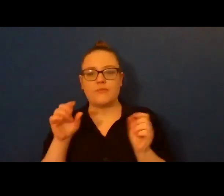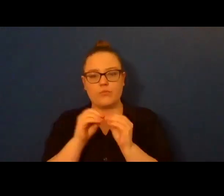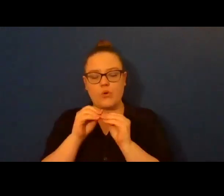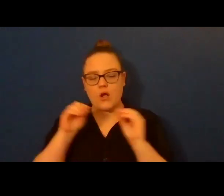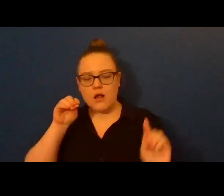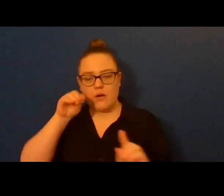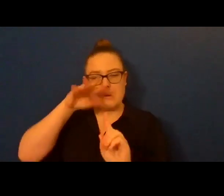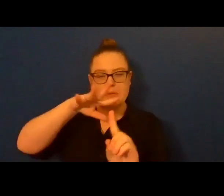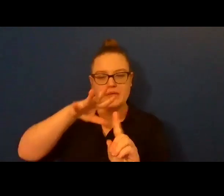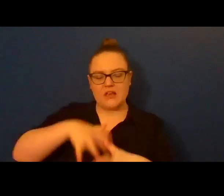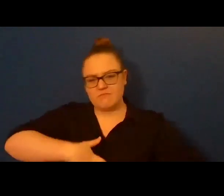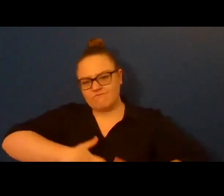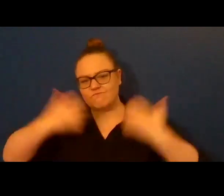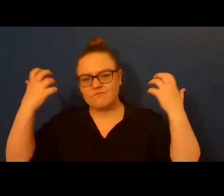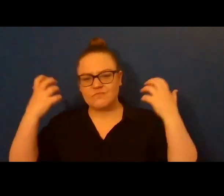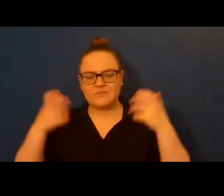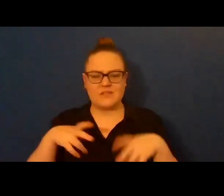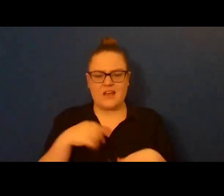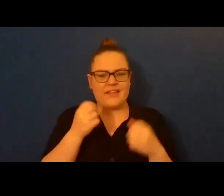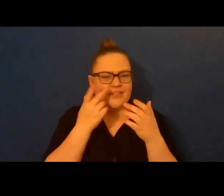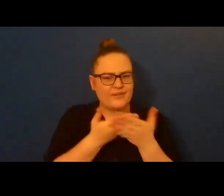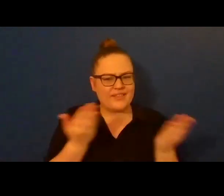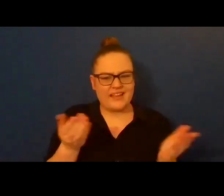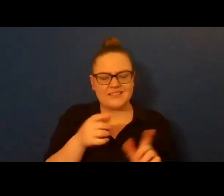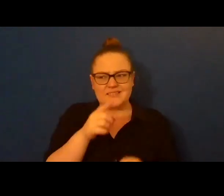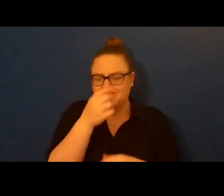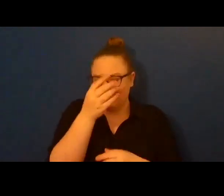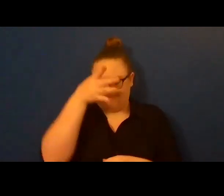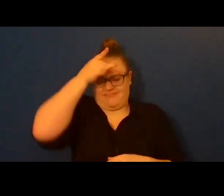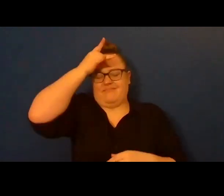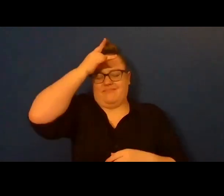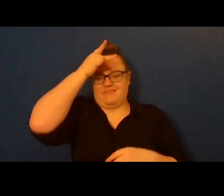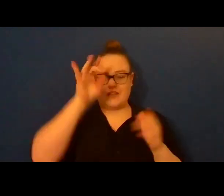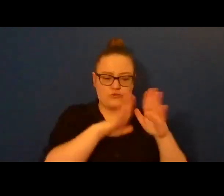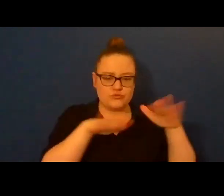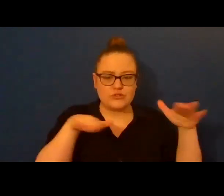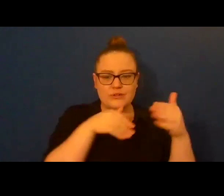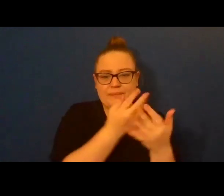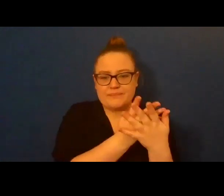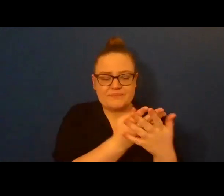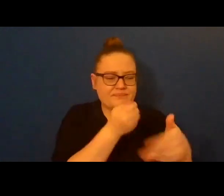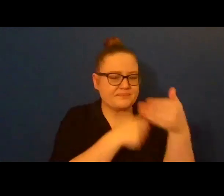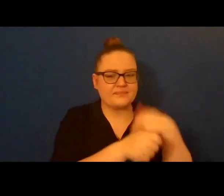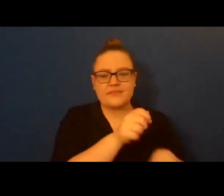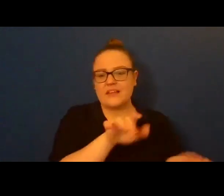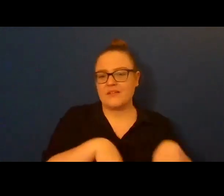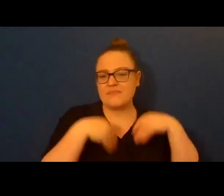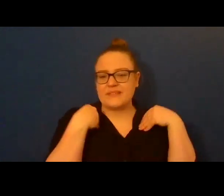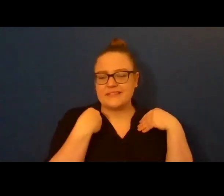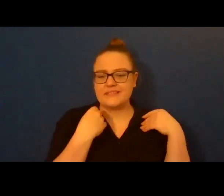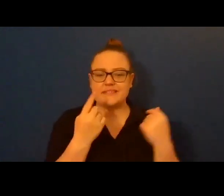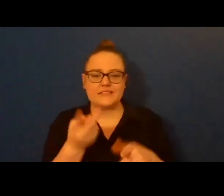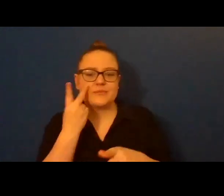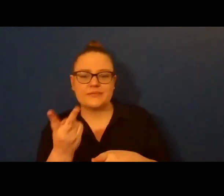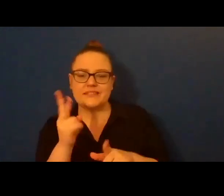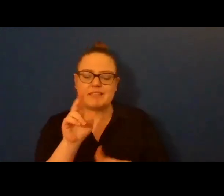cages under foil blankets. Hundreds of shoes left at the capitol building in Puerto Rico that belonged to people who died during Hurricane Maria. A